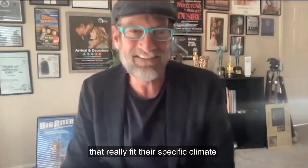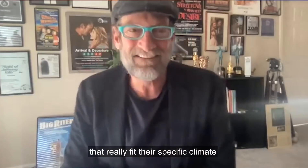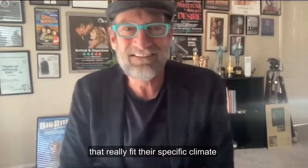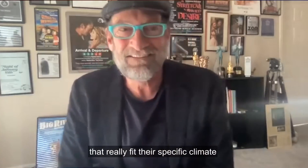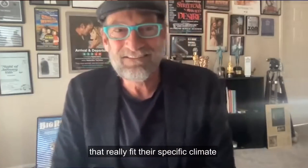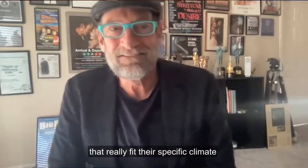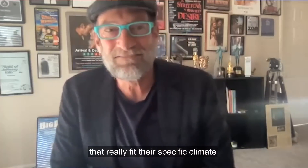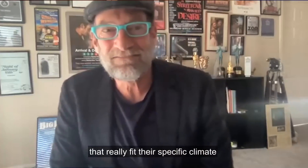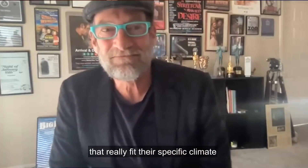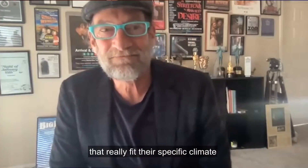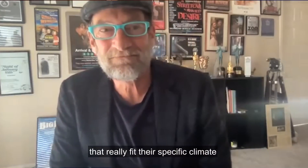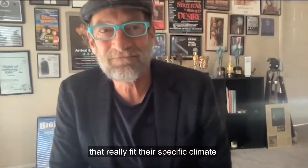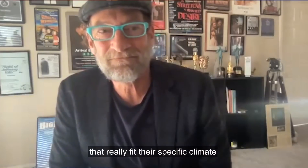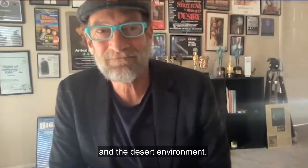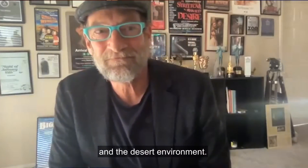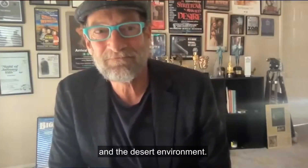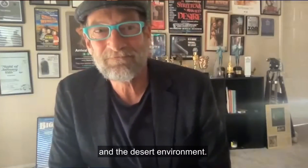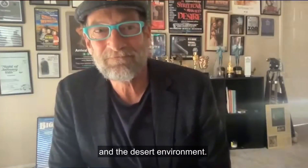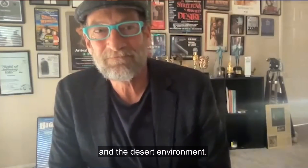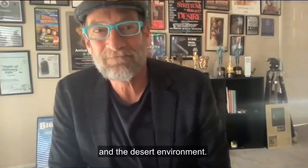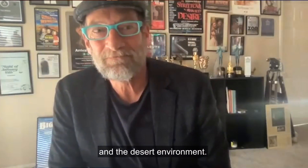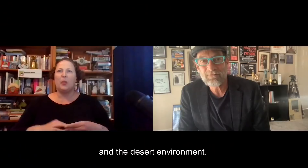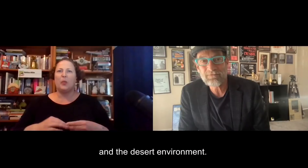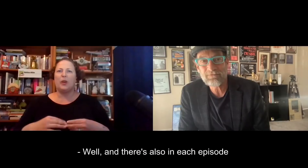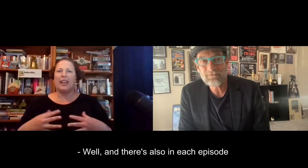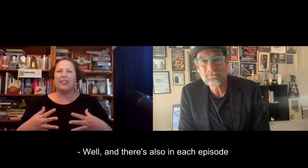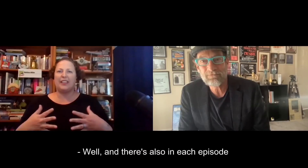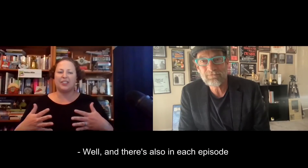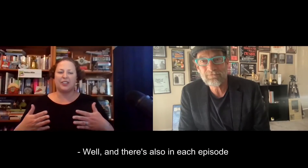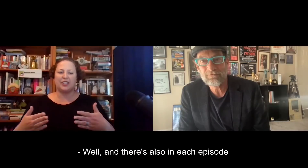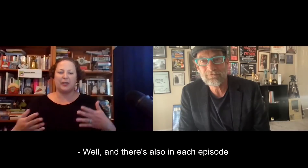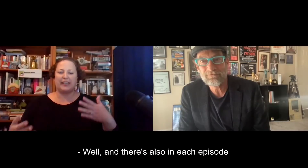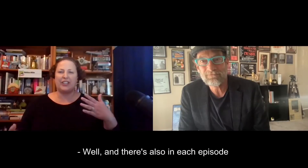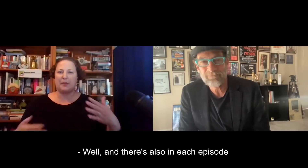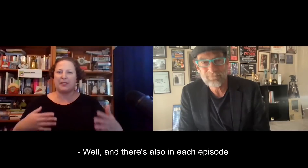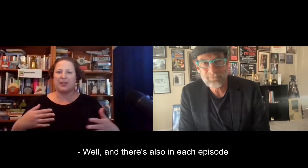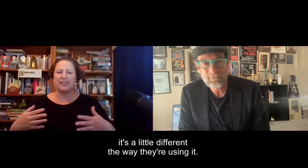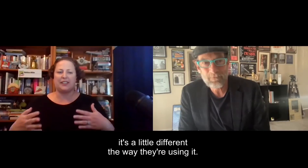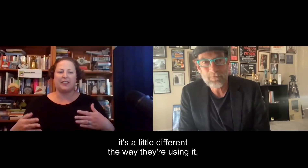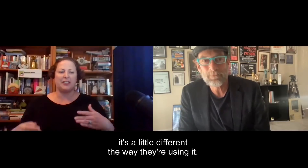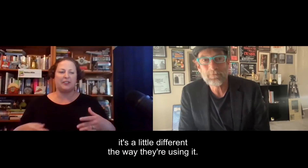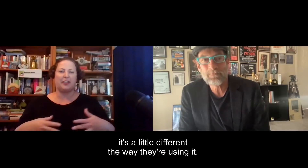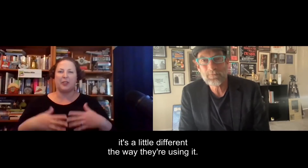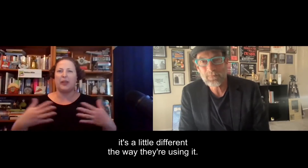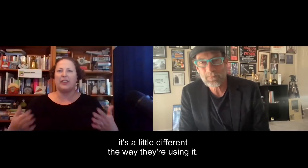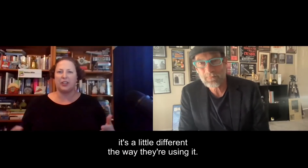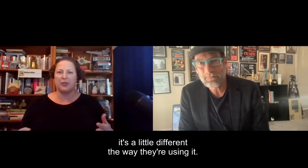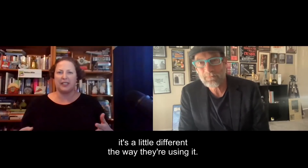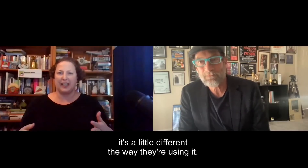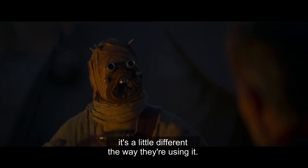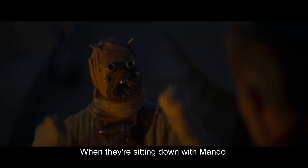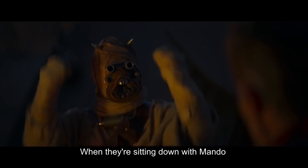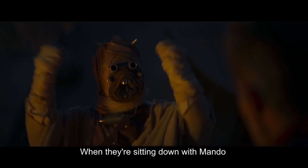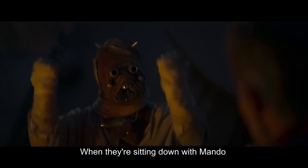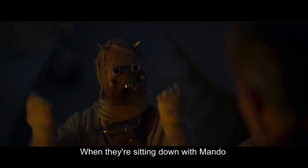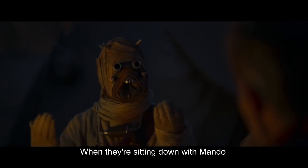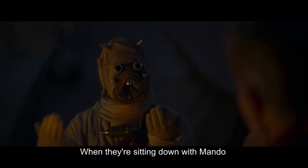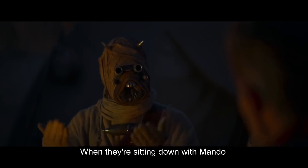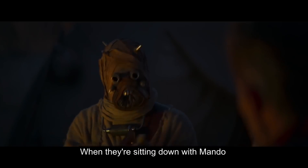really fit their specific climate and the desert environment. Well, and there's also in each episode, it's a little different the way they're using it. When they're sitting down